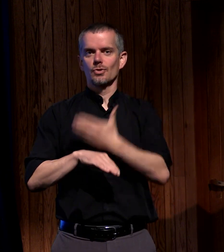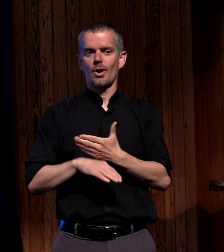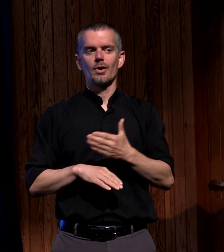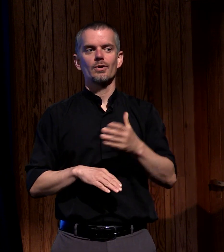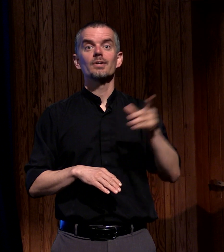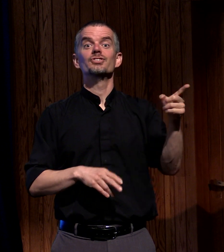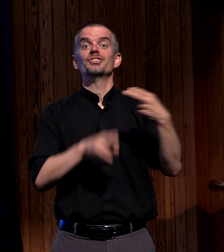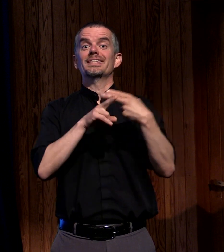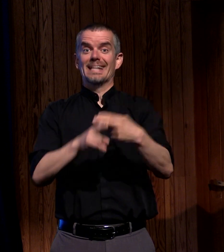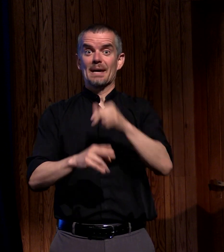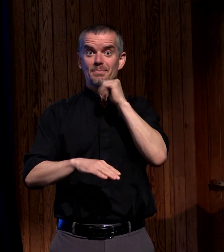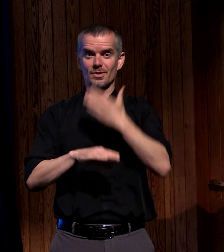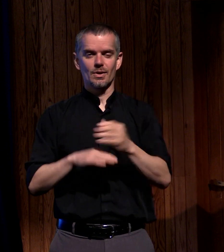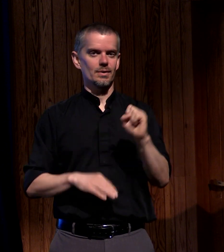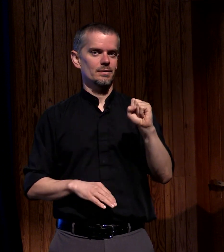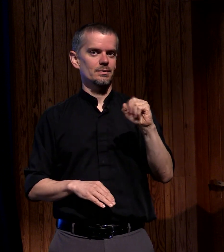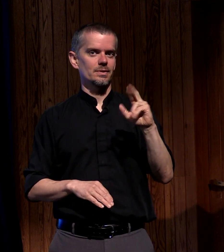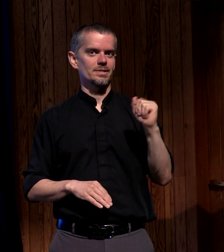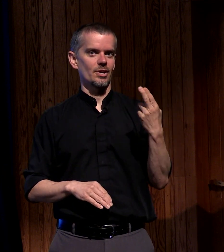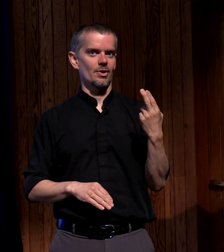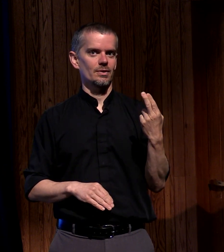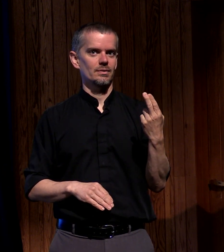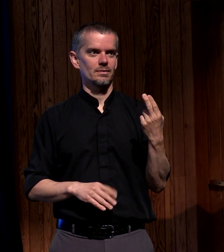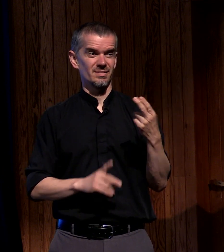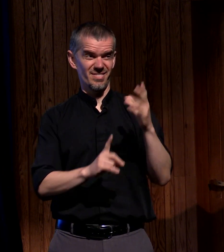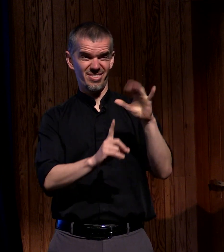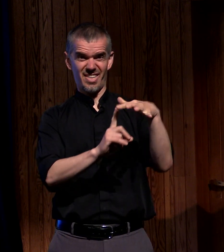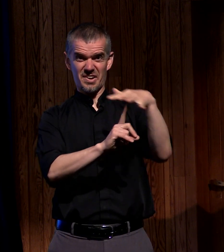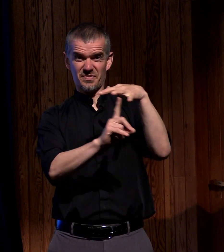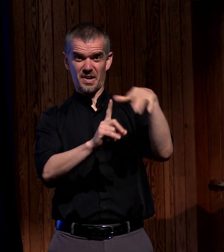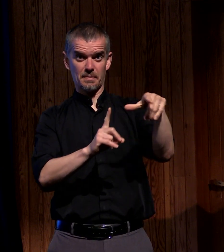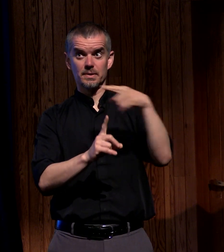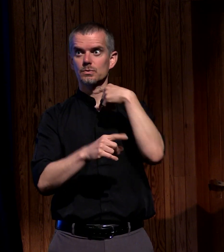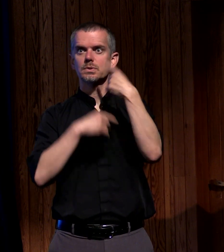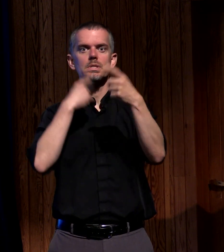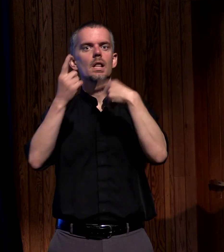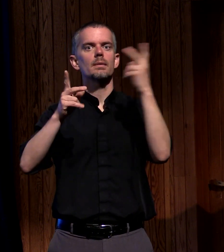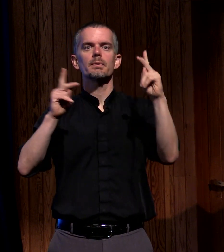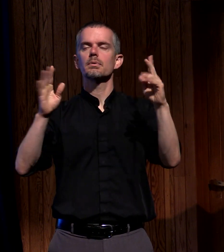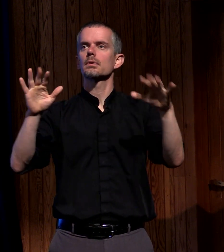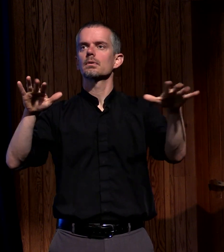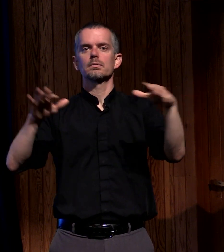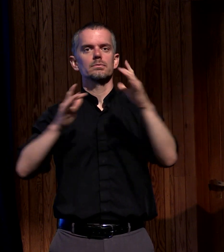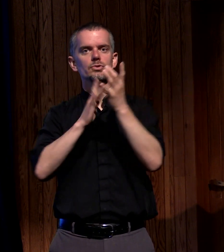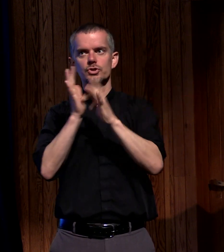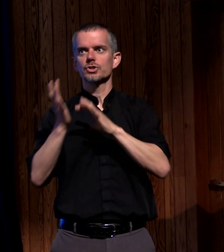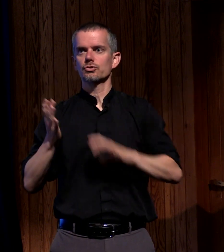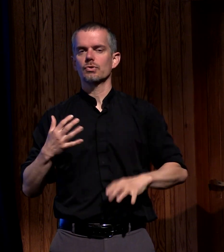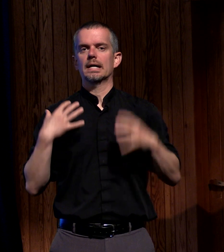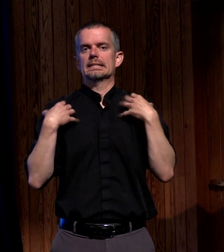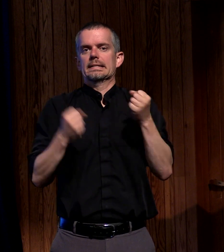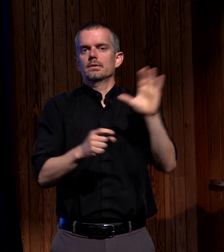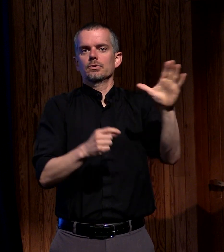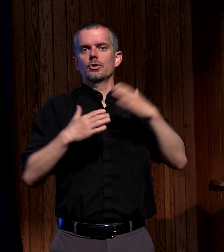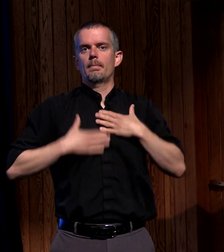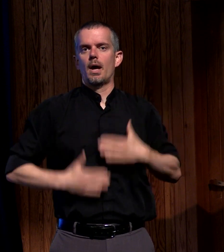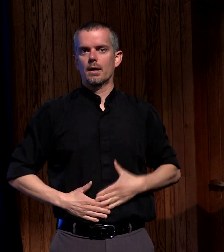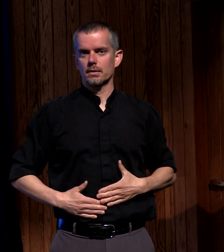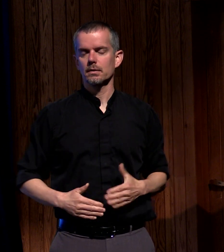Sarah in that context she went around telling everybody that Jesus Christ healed her body that became